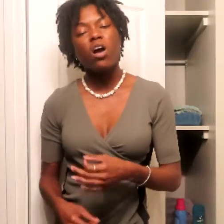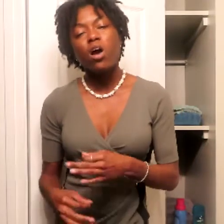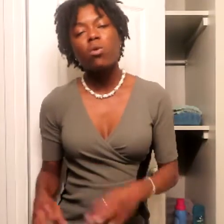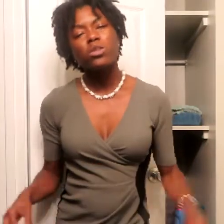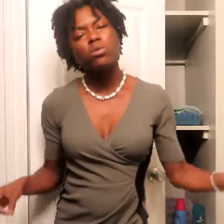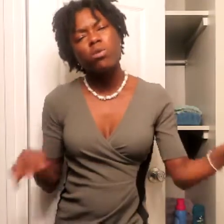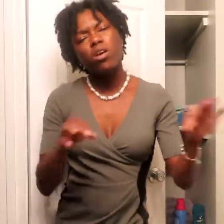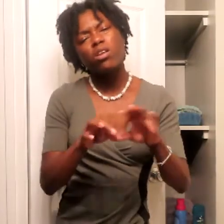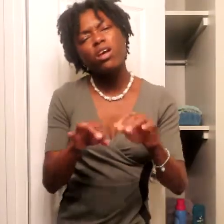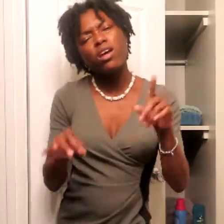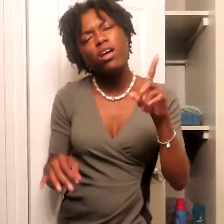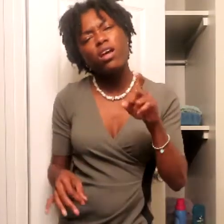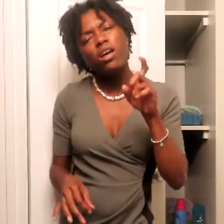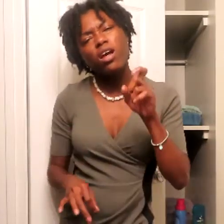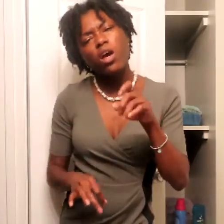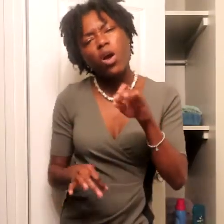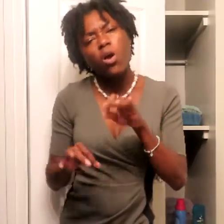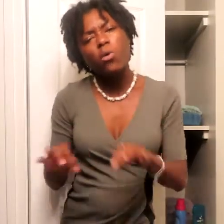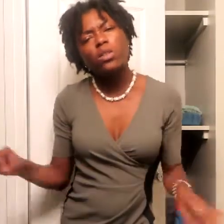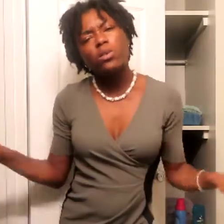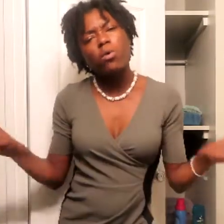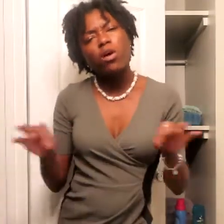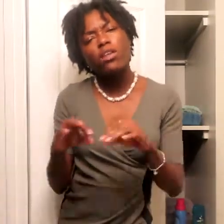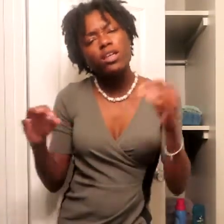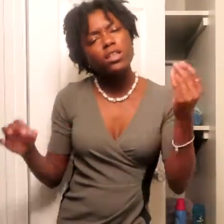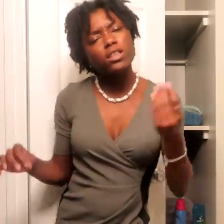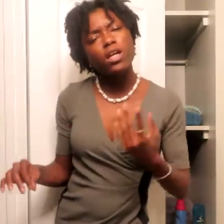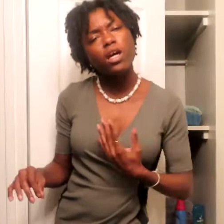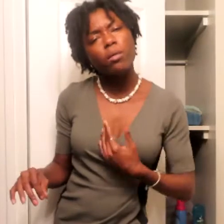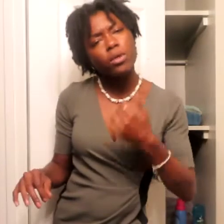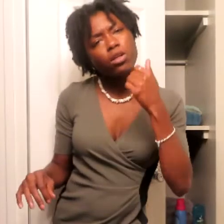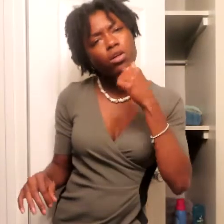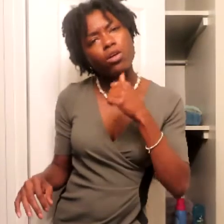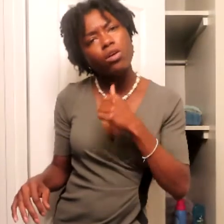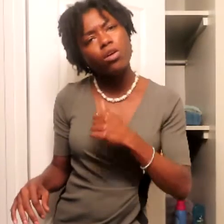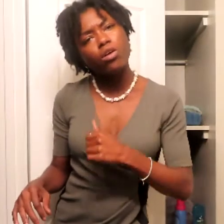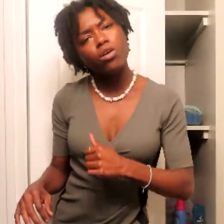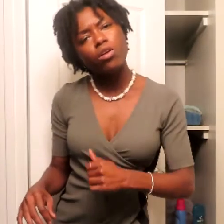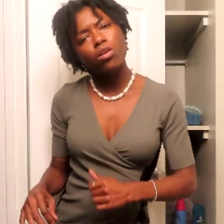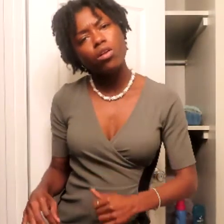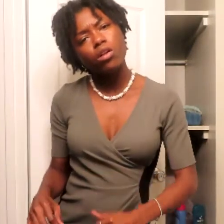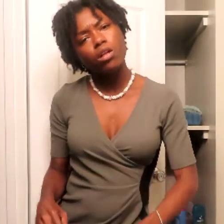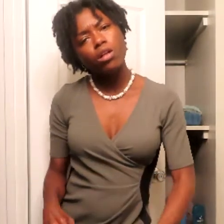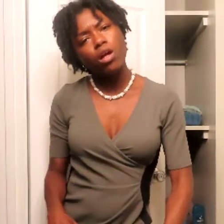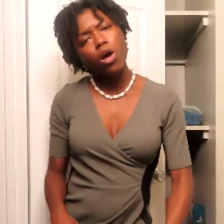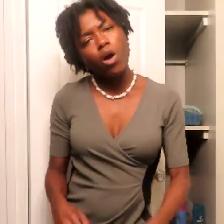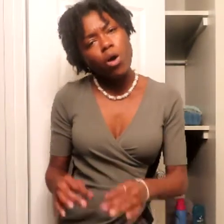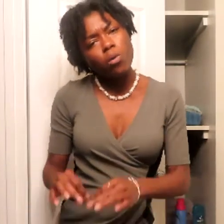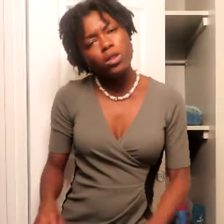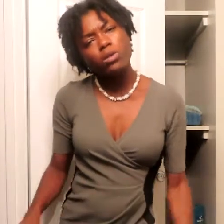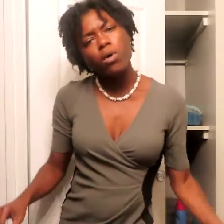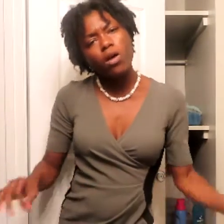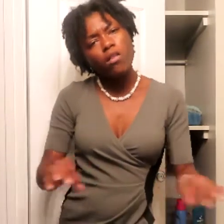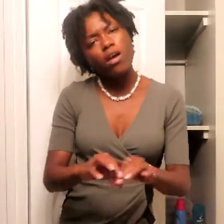Was it worth it, was it worth it, tell me girl Was it worth it,